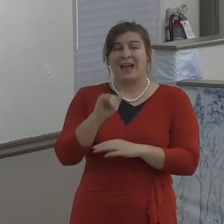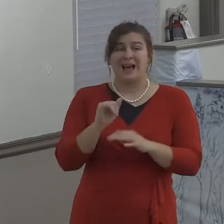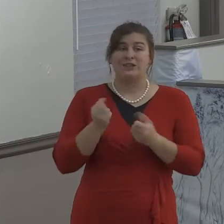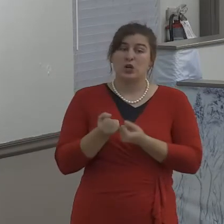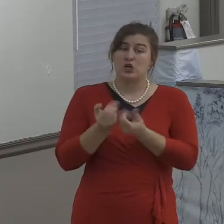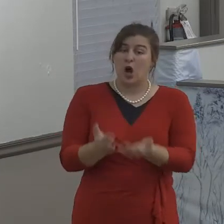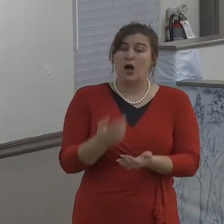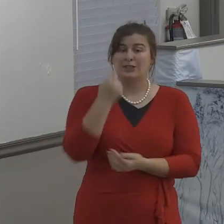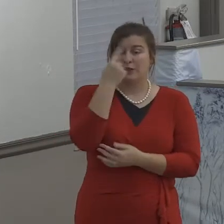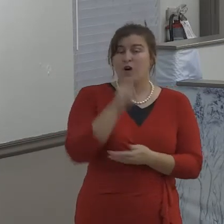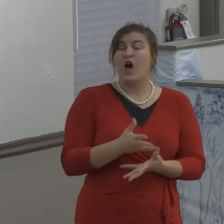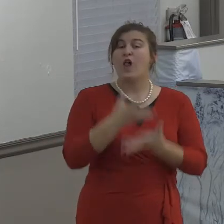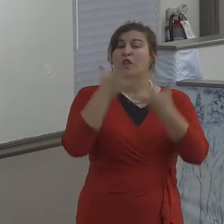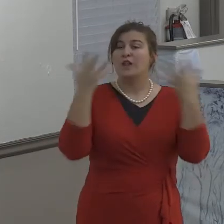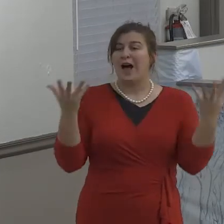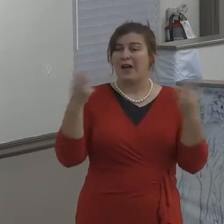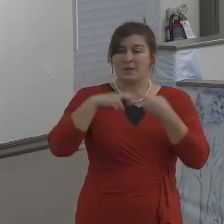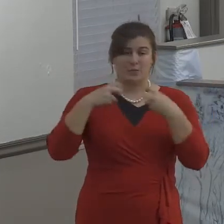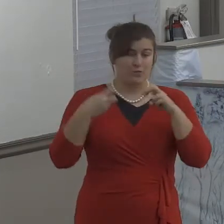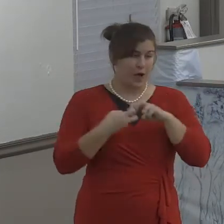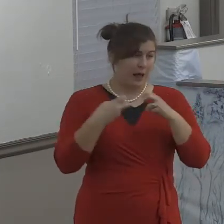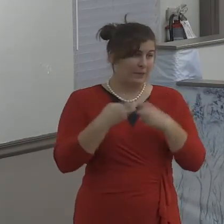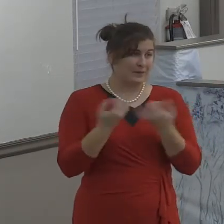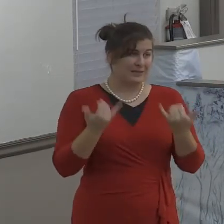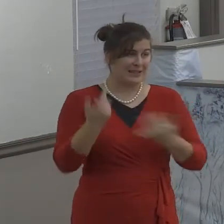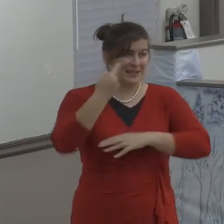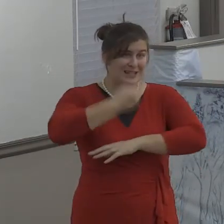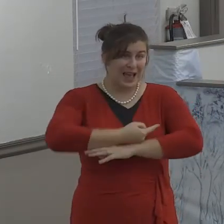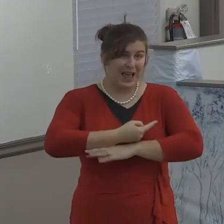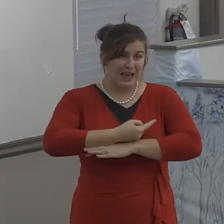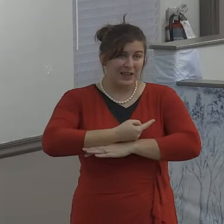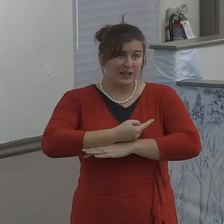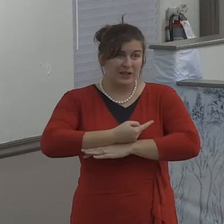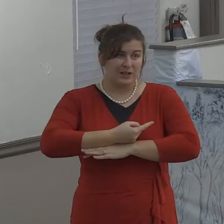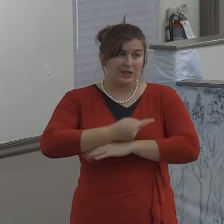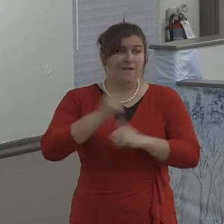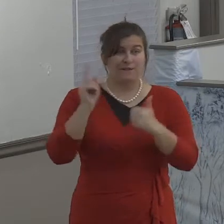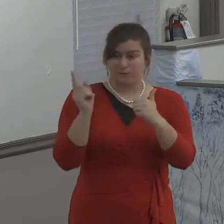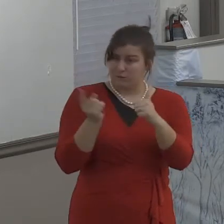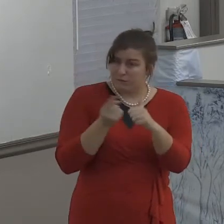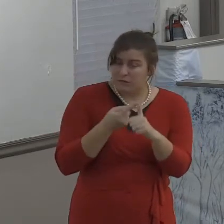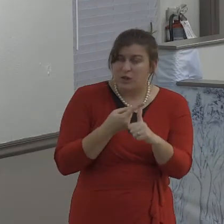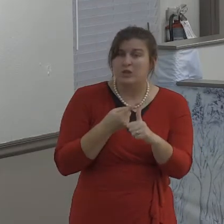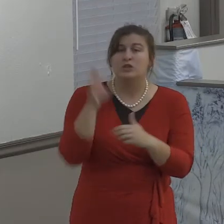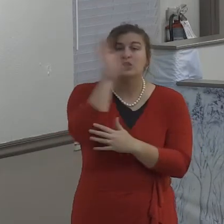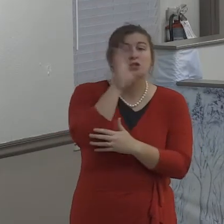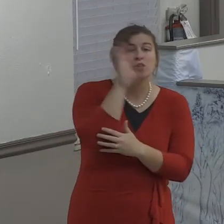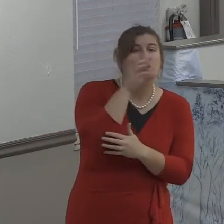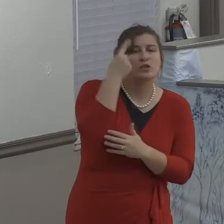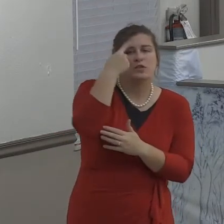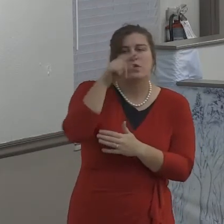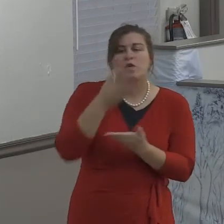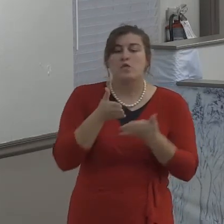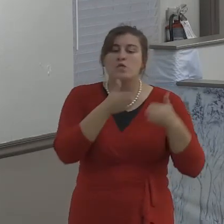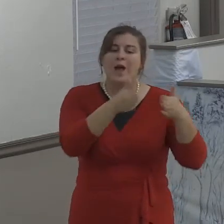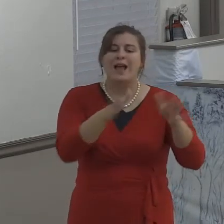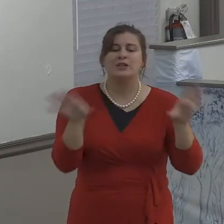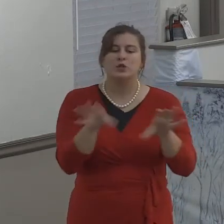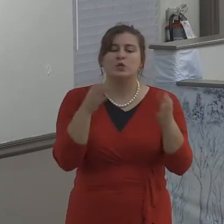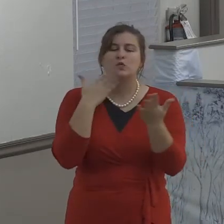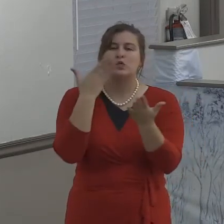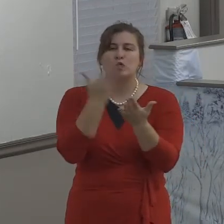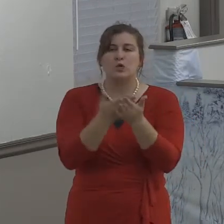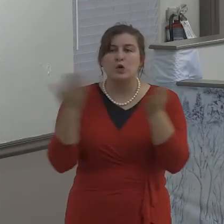It is so important that people say kind words to one another. In Ephesians chapter 4